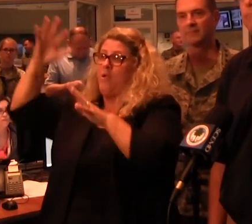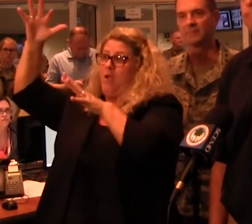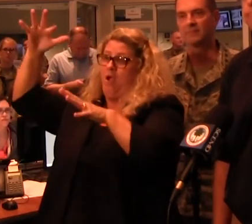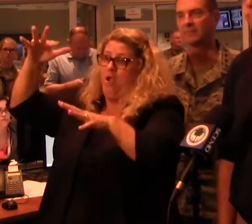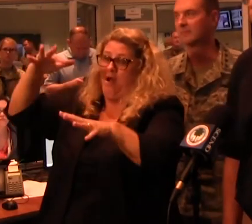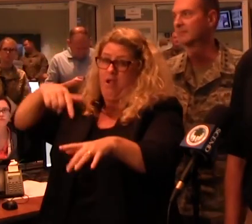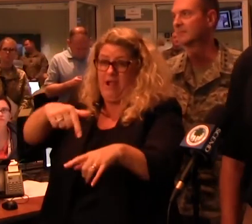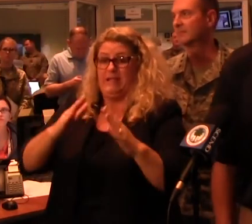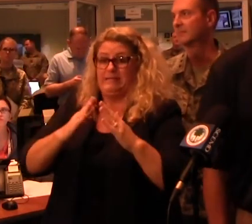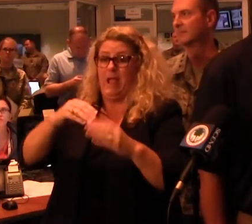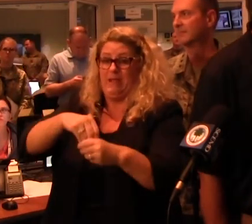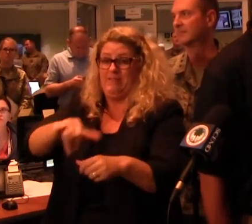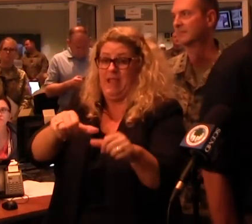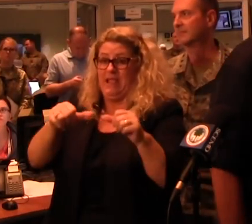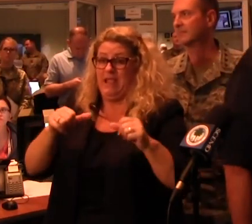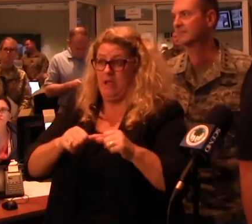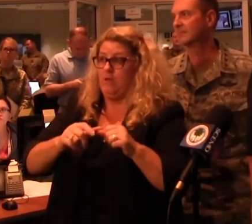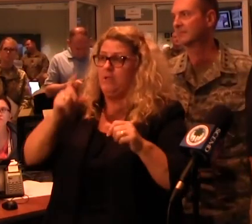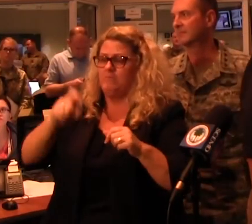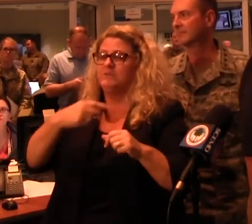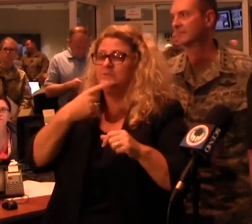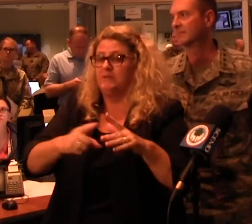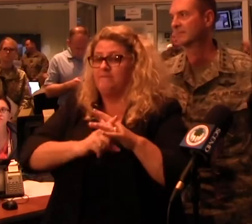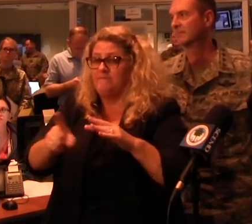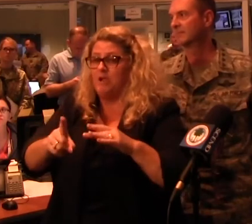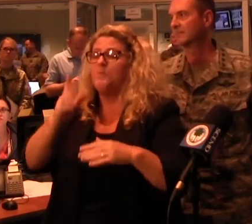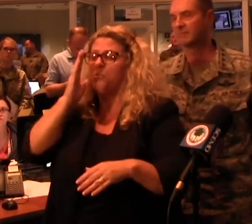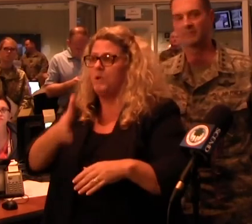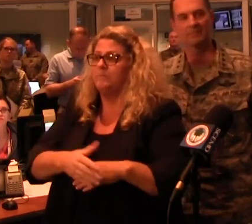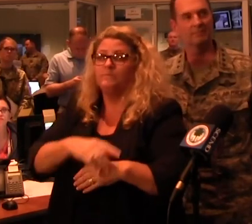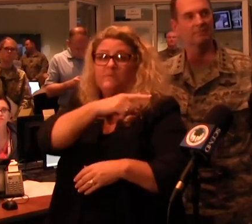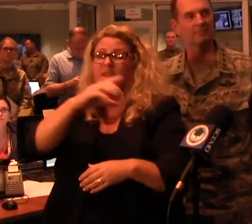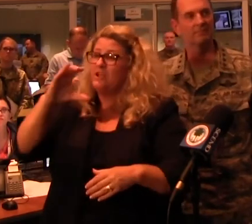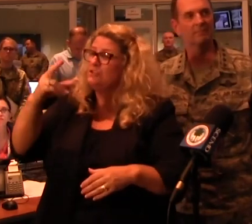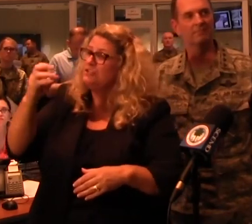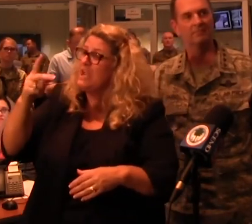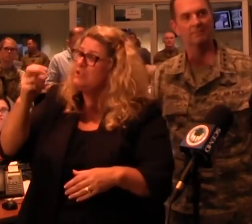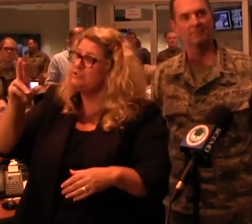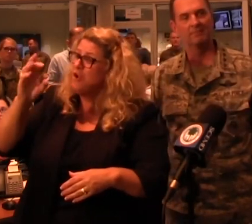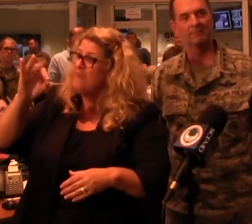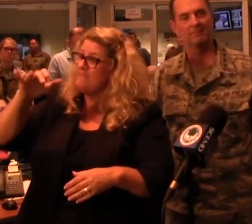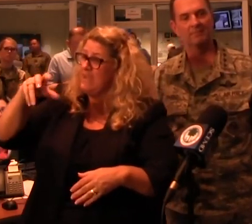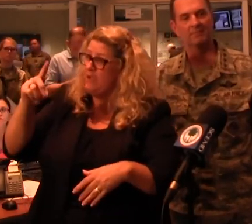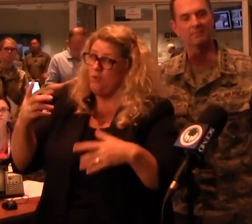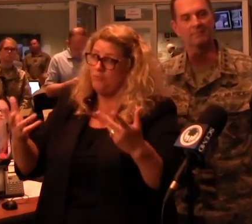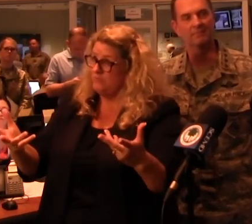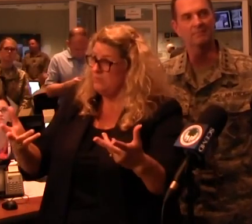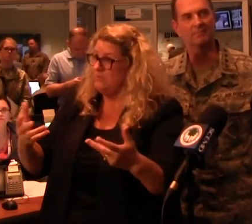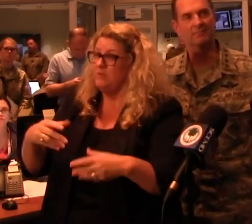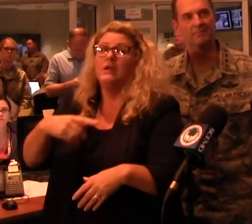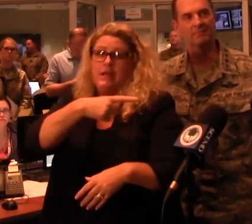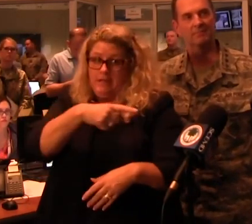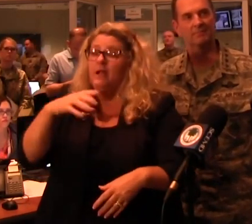right now. Governor, are you considering requesting federal aid for Chesterfield County? Yes, ma'am. Talk about that a little bit. Well, that's where Toronto is. And they